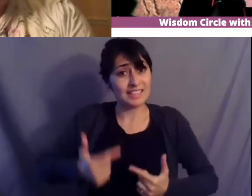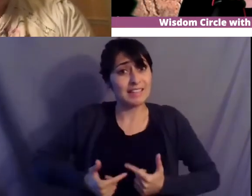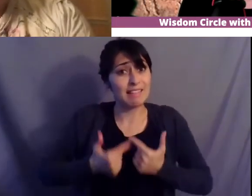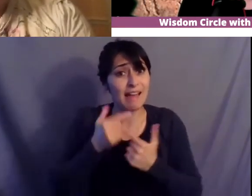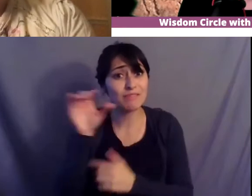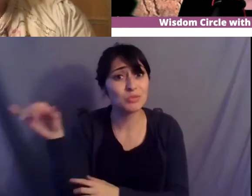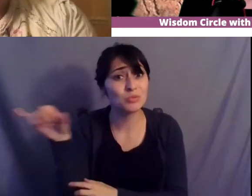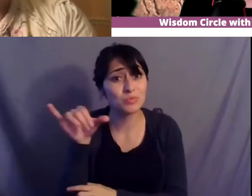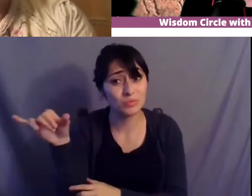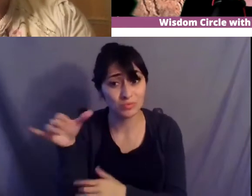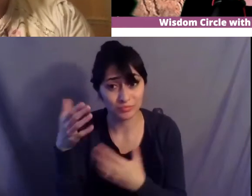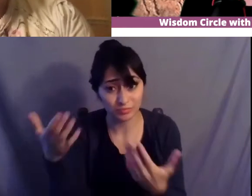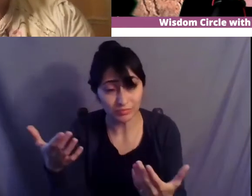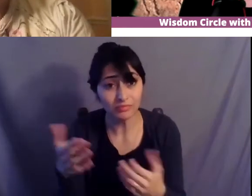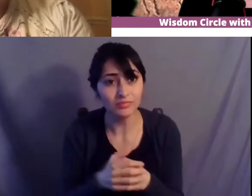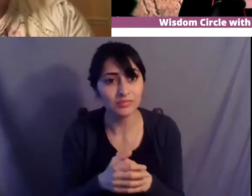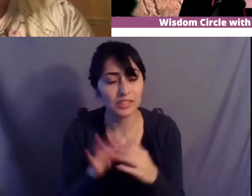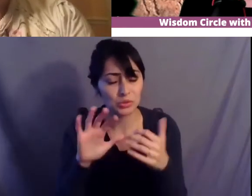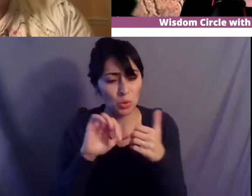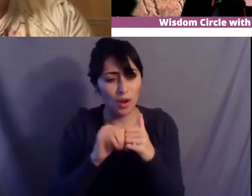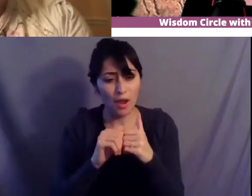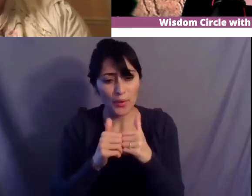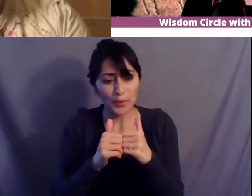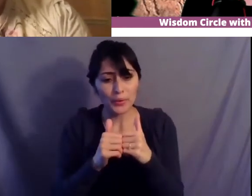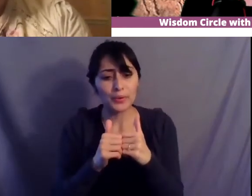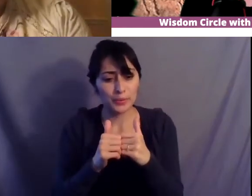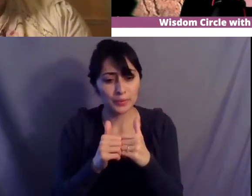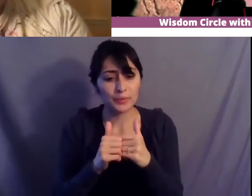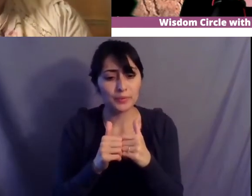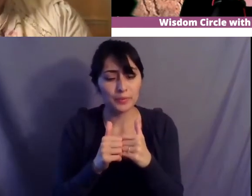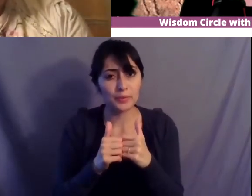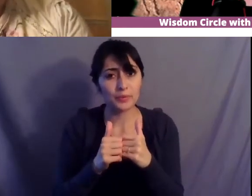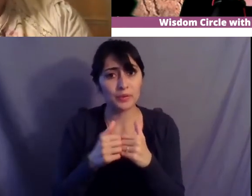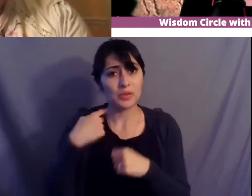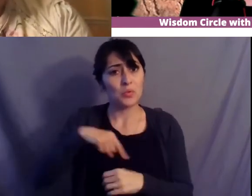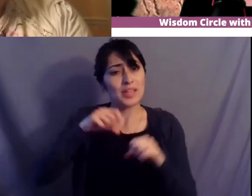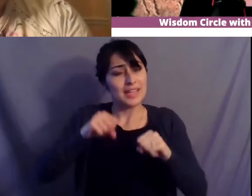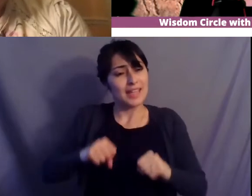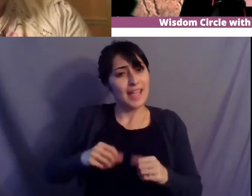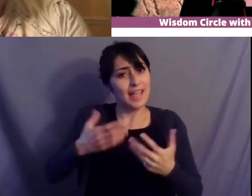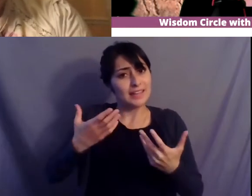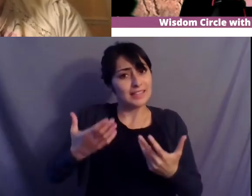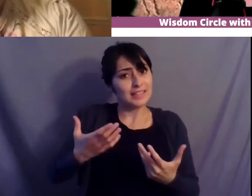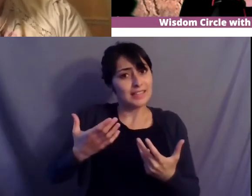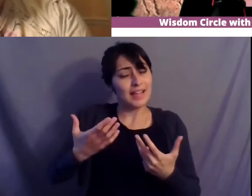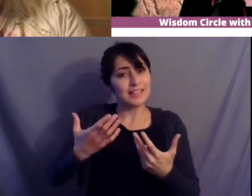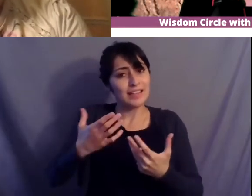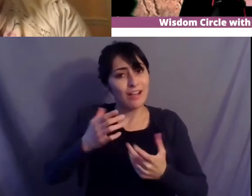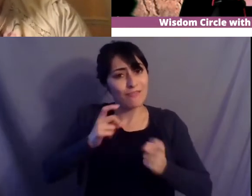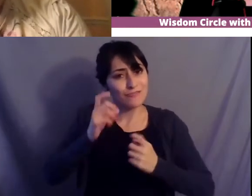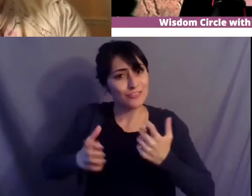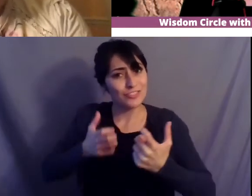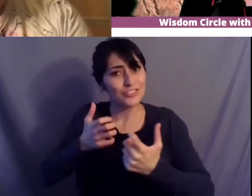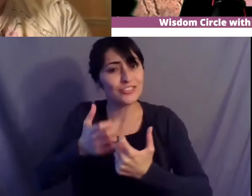and that uh how are we able to to transform and and not just protect any of how do we how do we